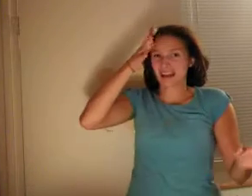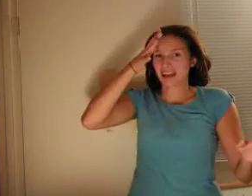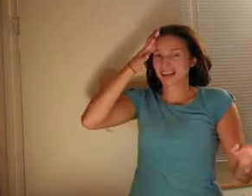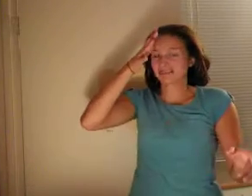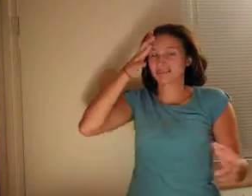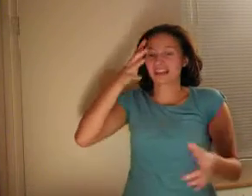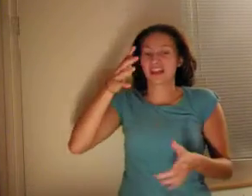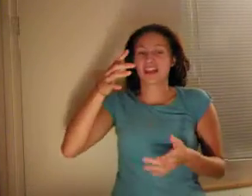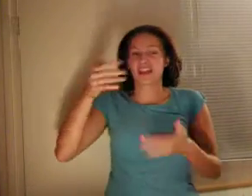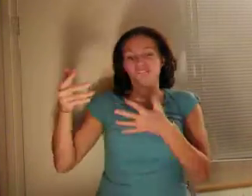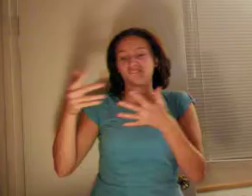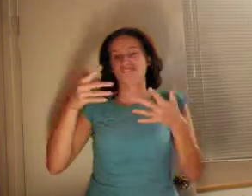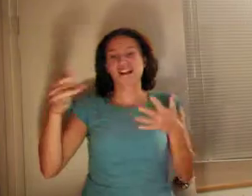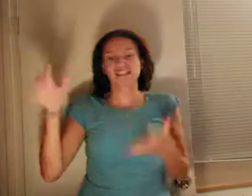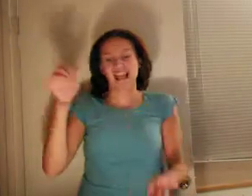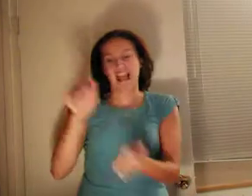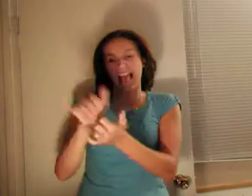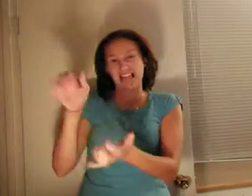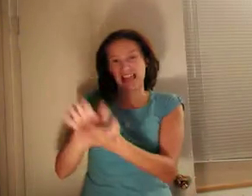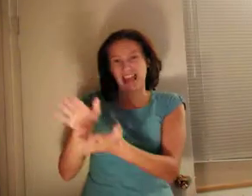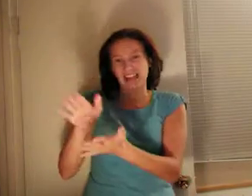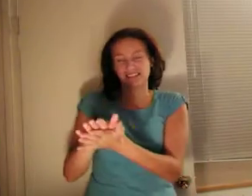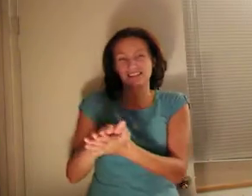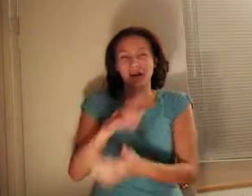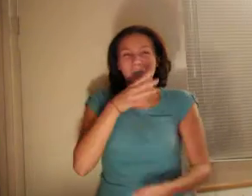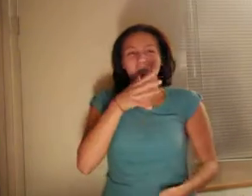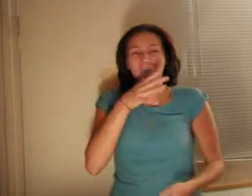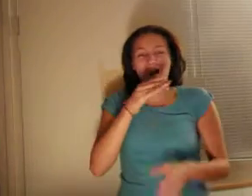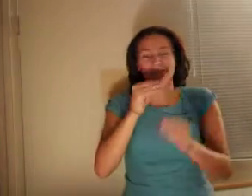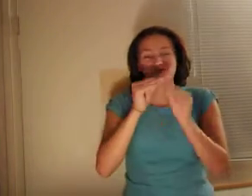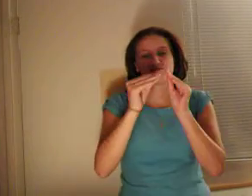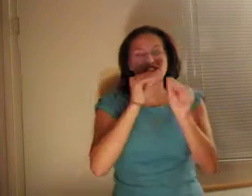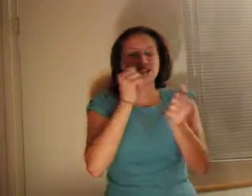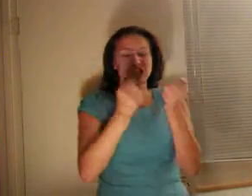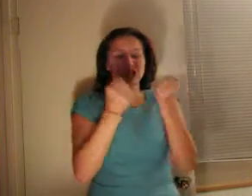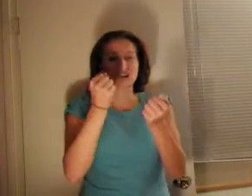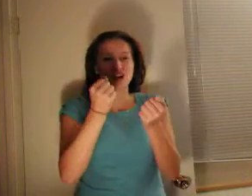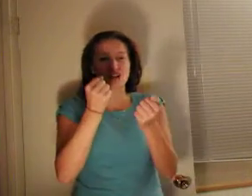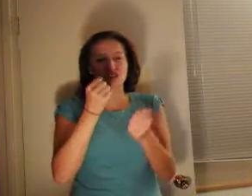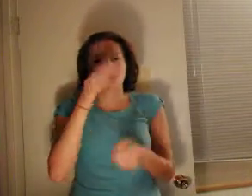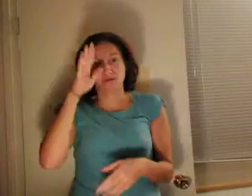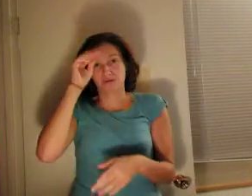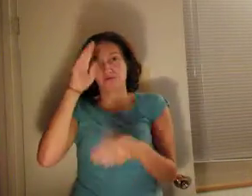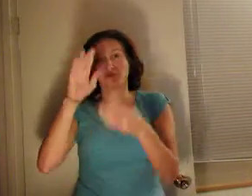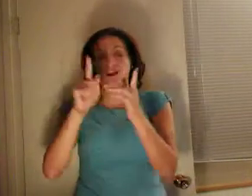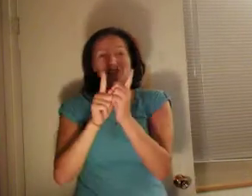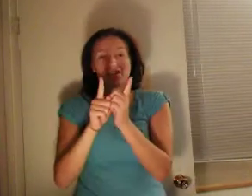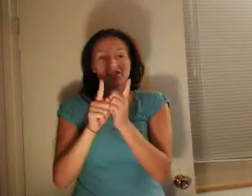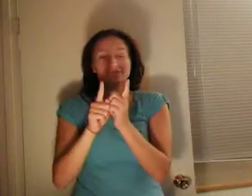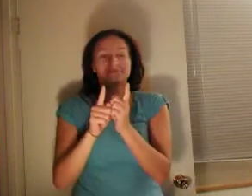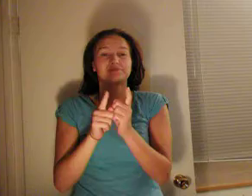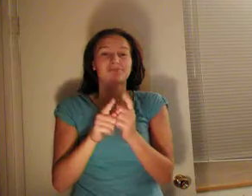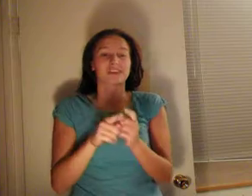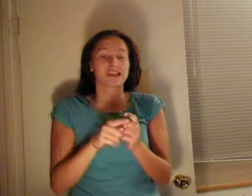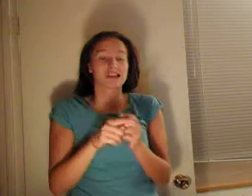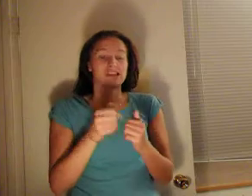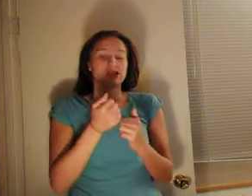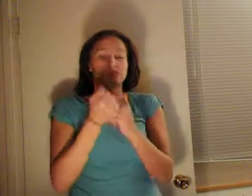alligators, mama works on carburetors, my brother is a fine mediator, for the